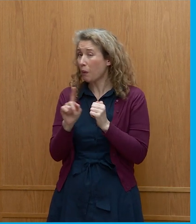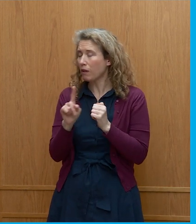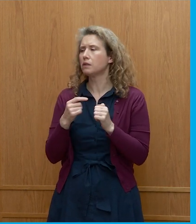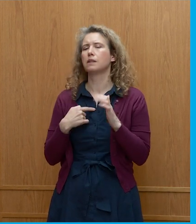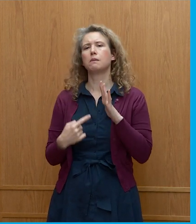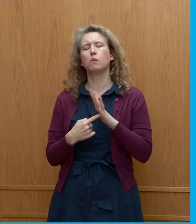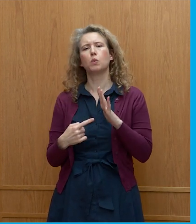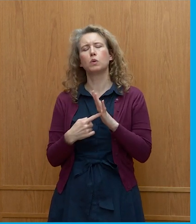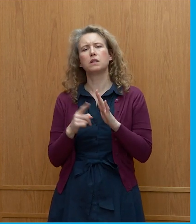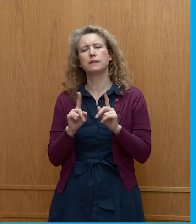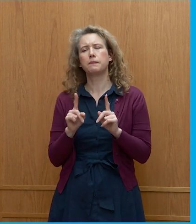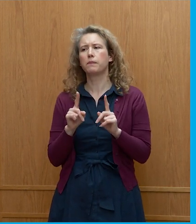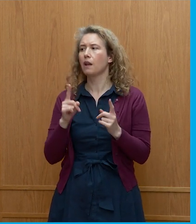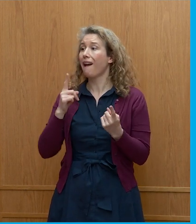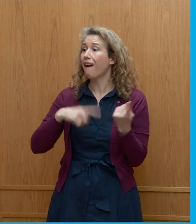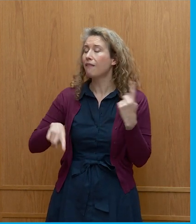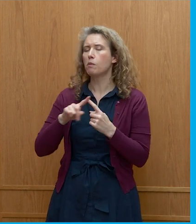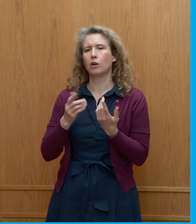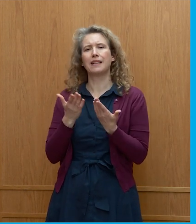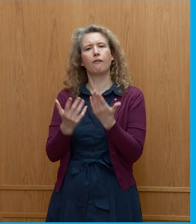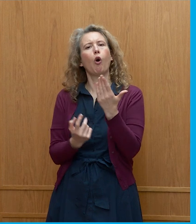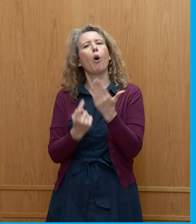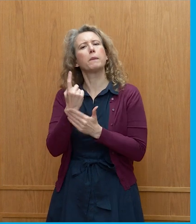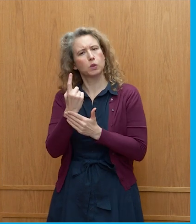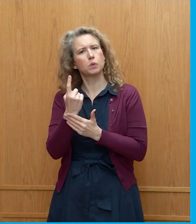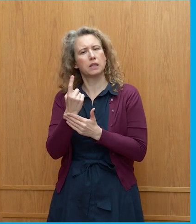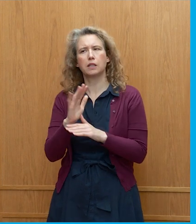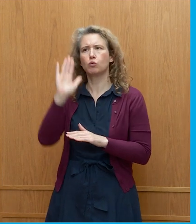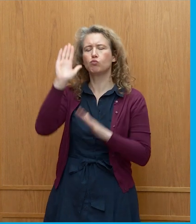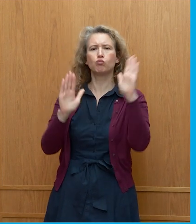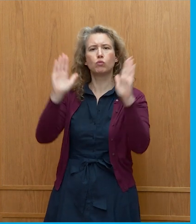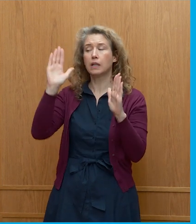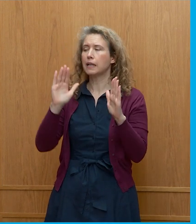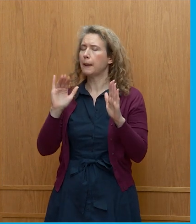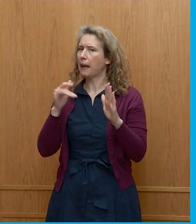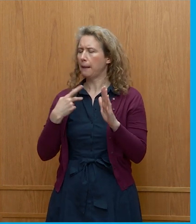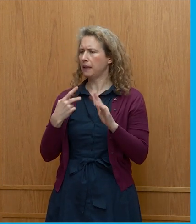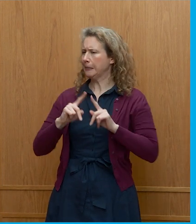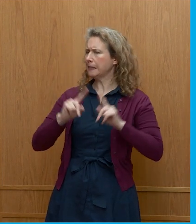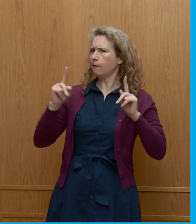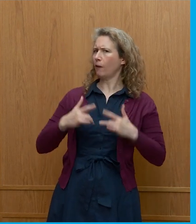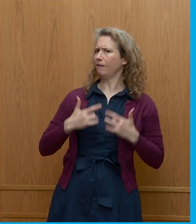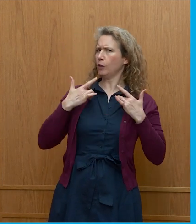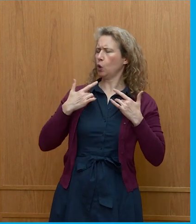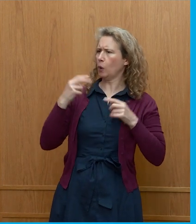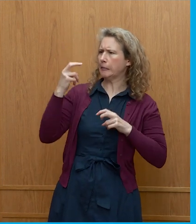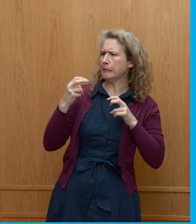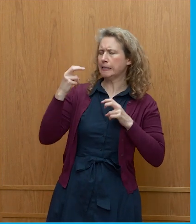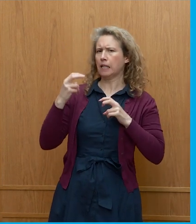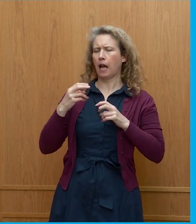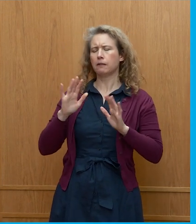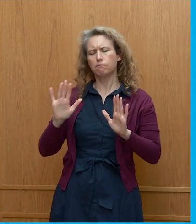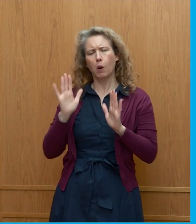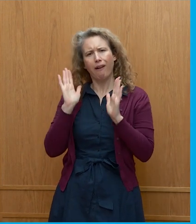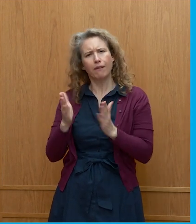it's important that everyone is given the opportunity to contribute, even where there may be differences of opinion, and that we all